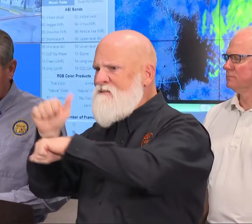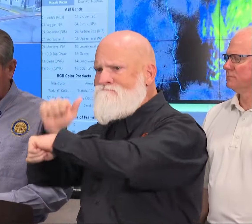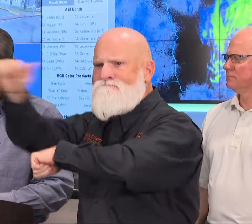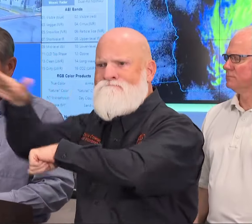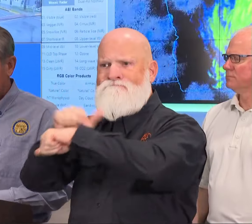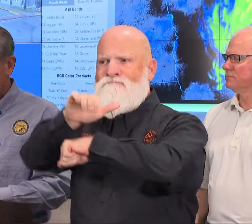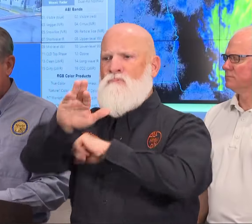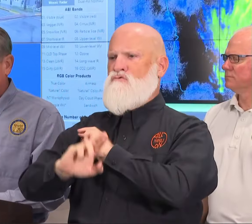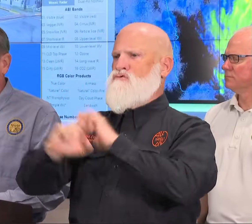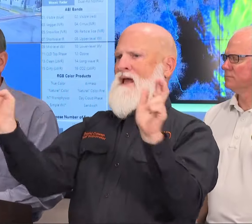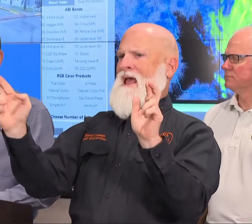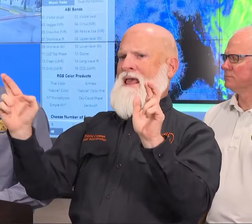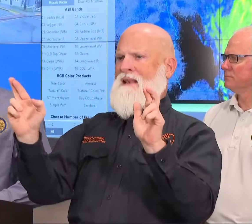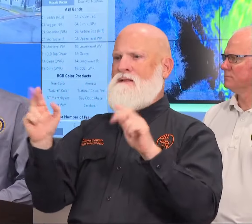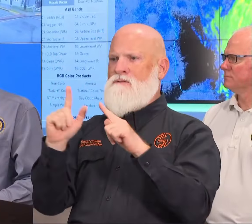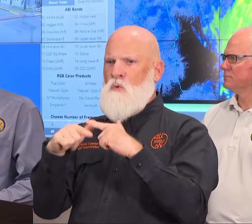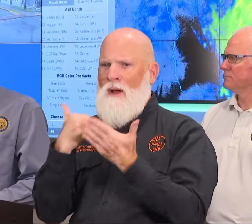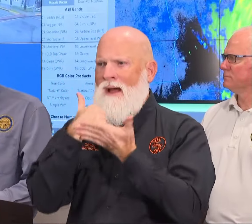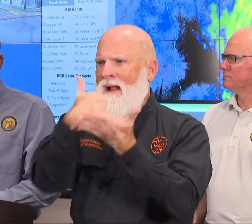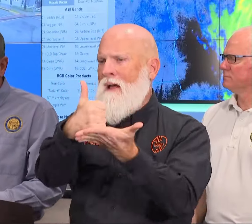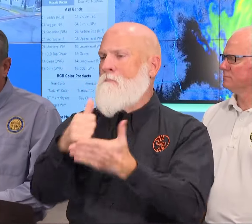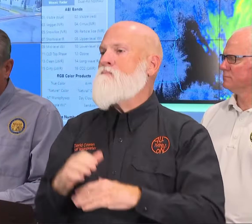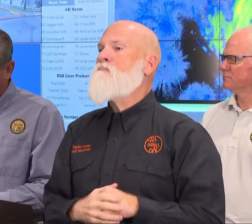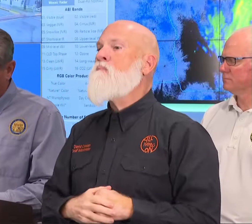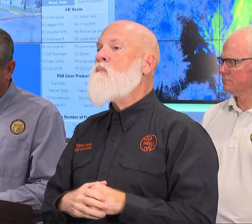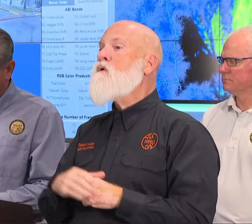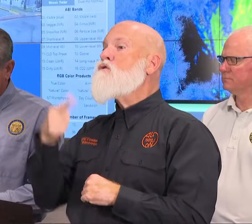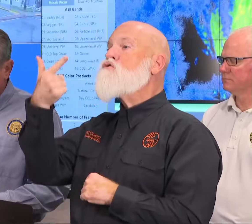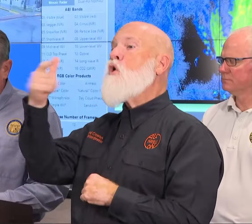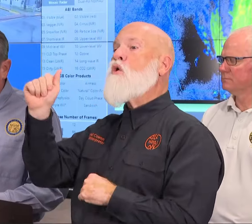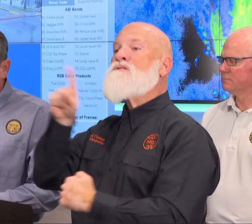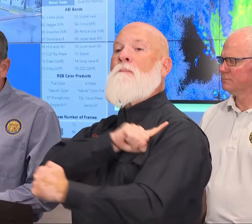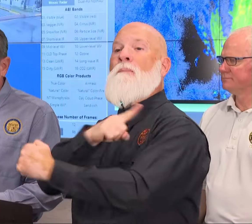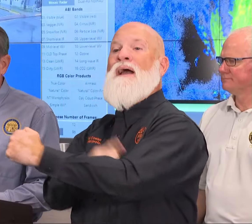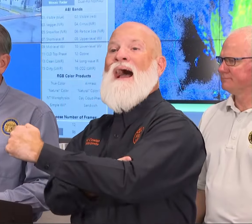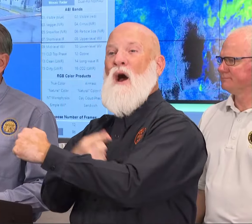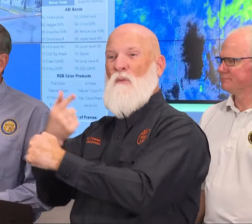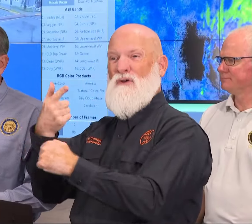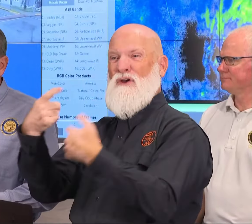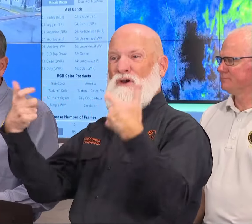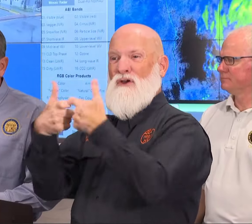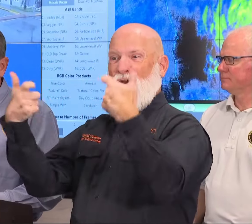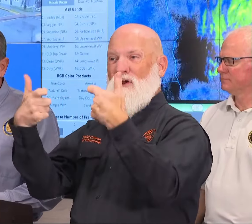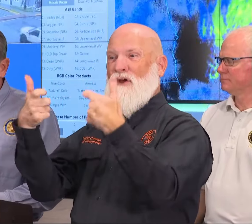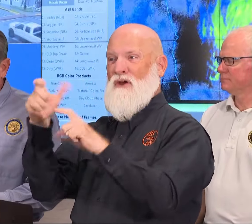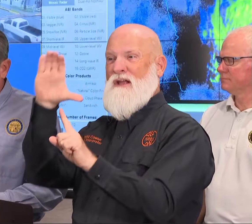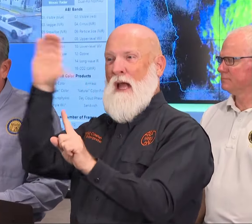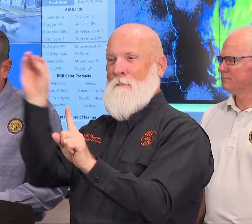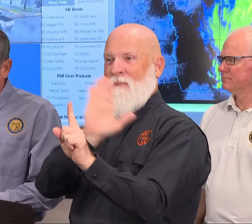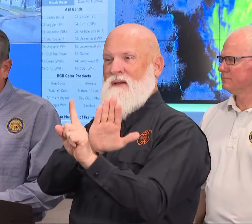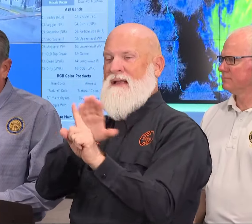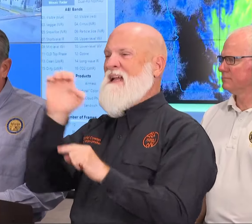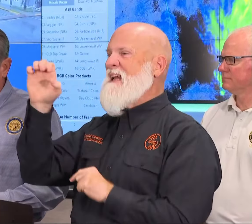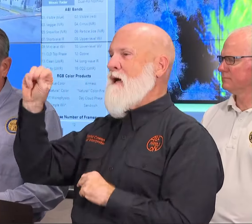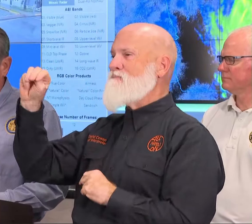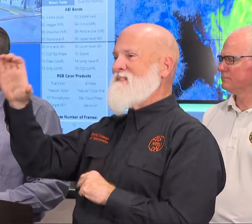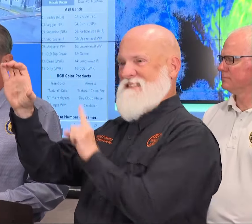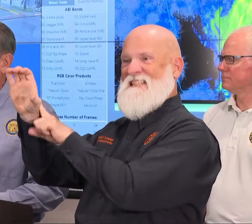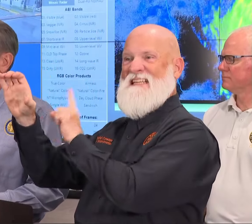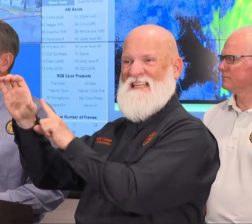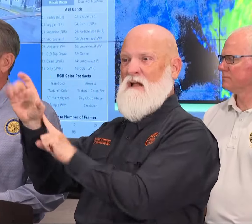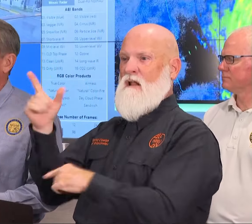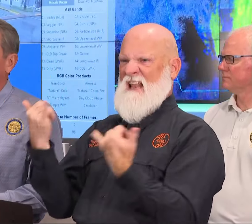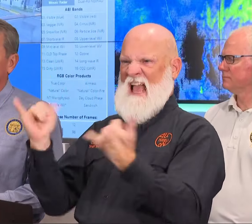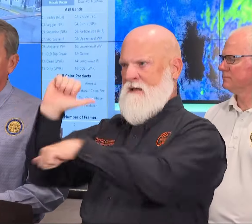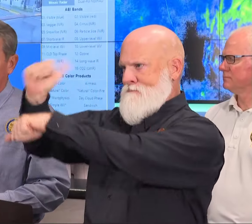coordinate with our utility providers who have been absolutely great partners Georgia Power and our EMC's as well as